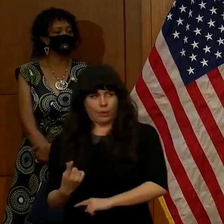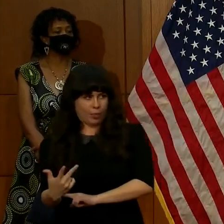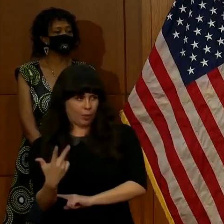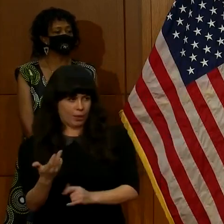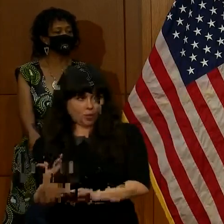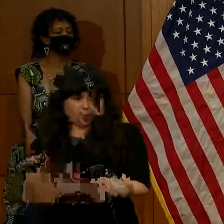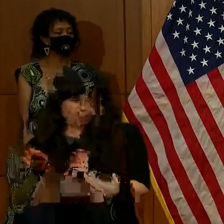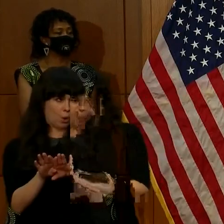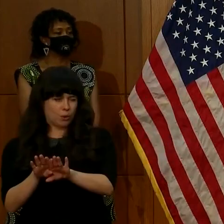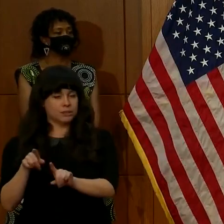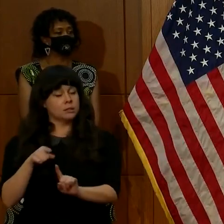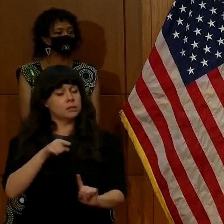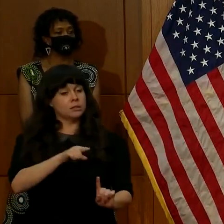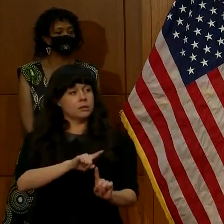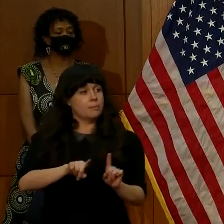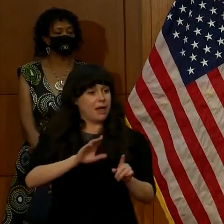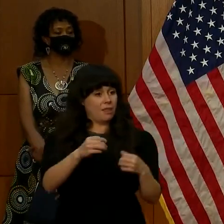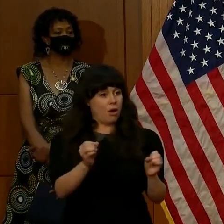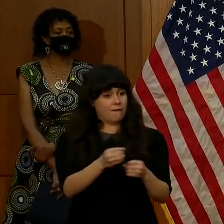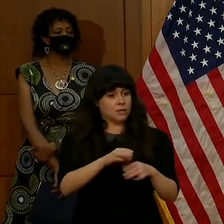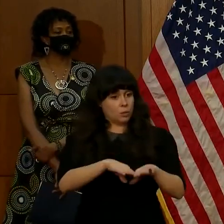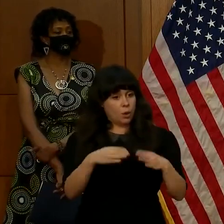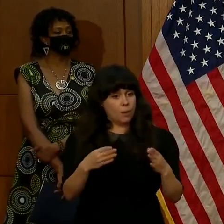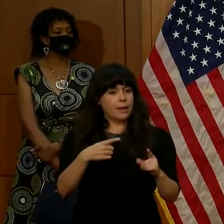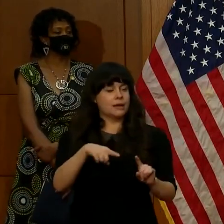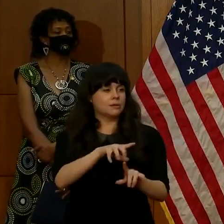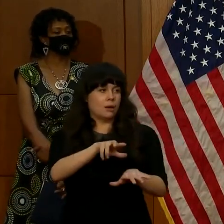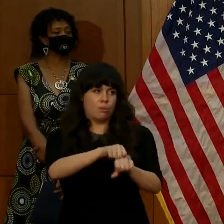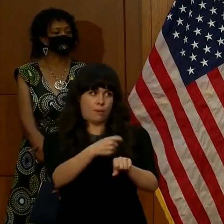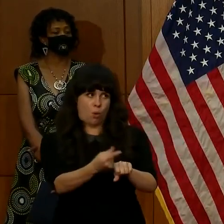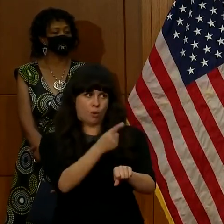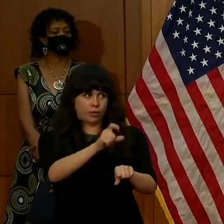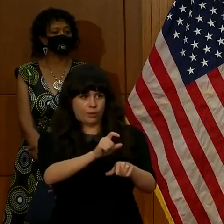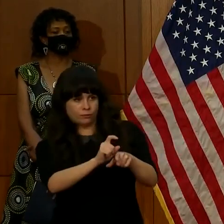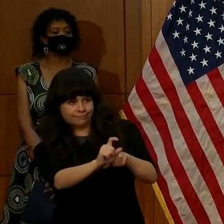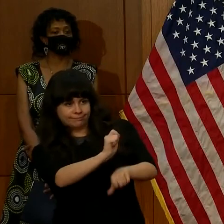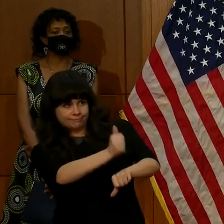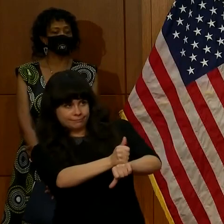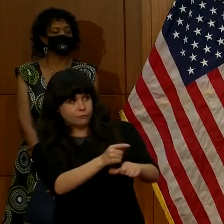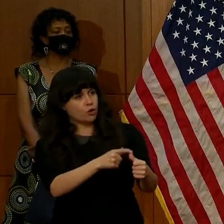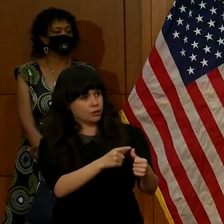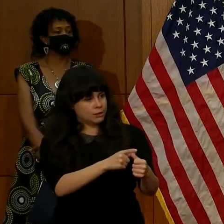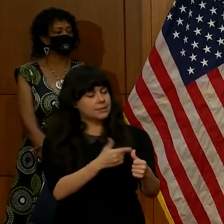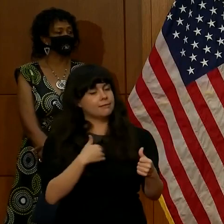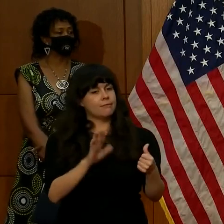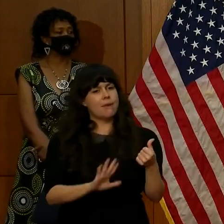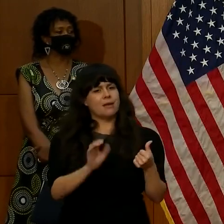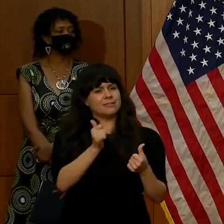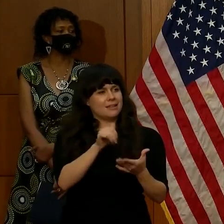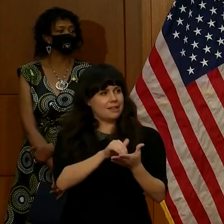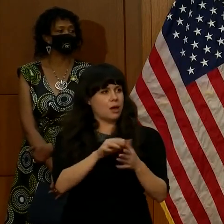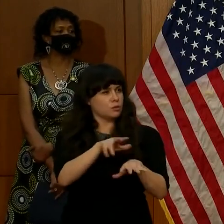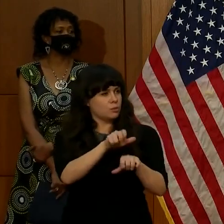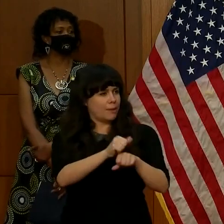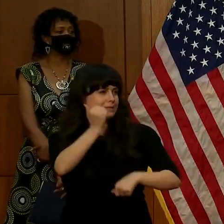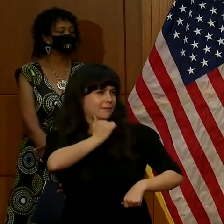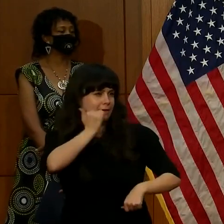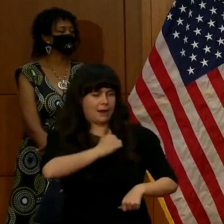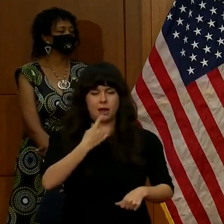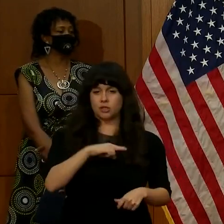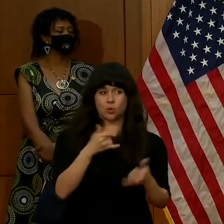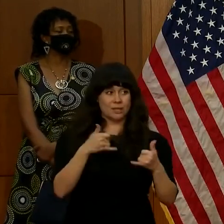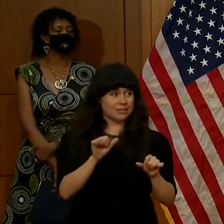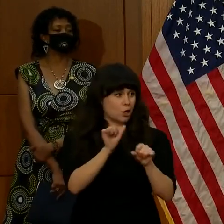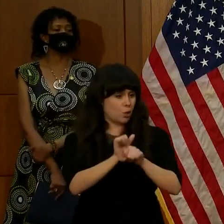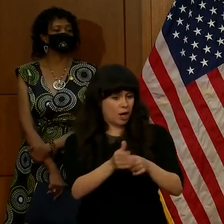open for appointment only, as you all know. We've got about 10,000 appointments a day, and so we're actively working with